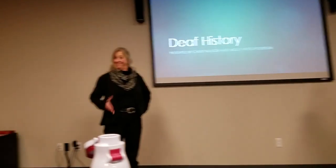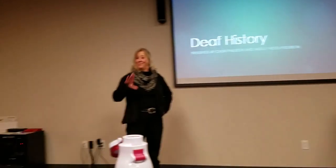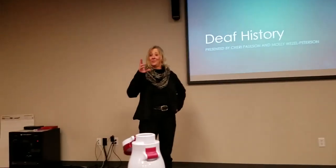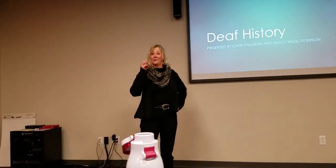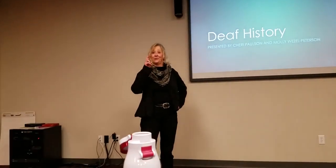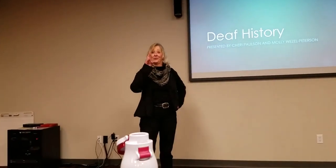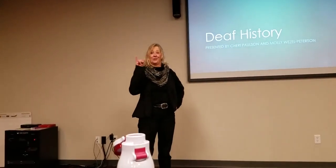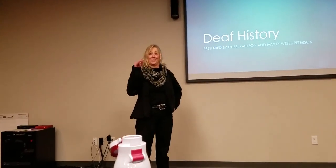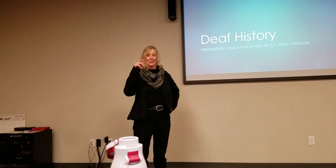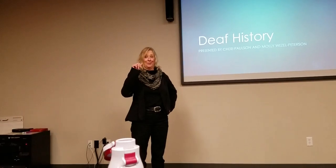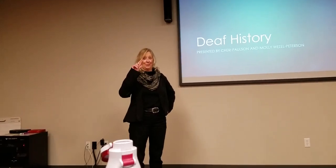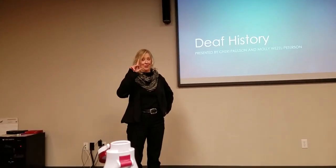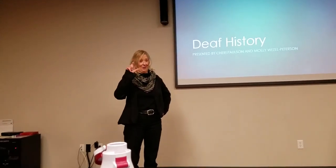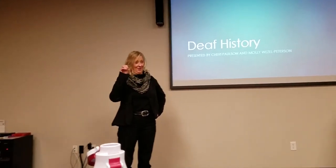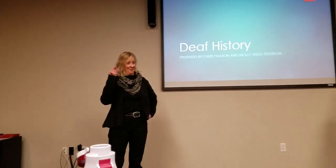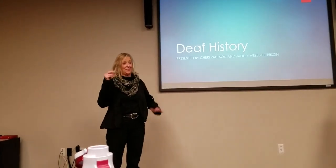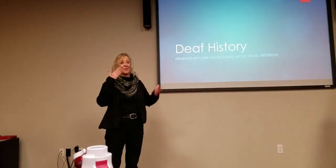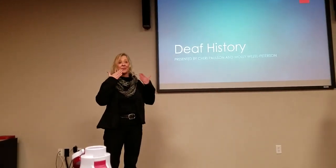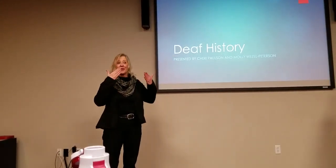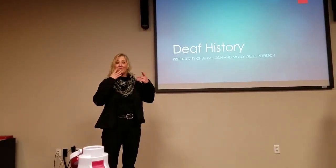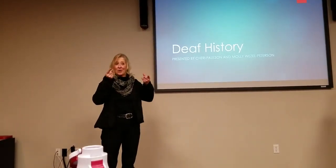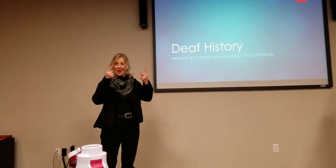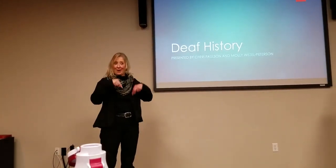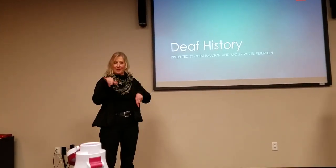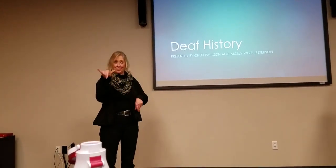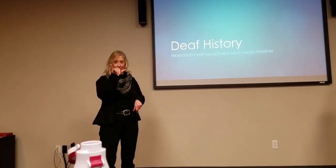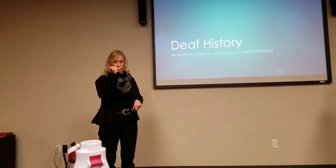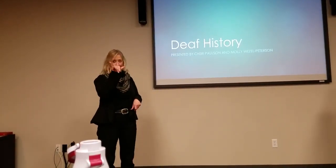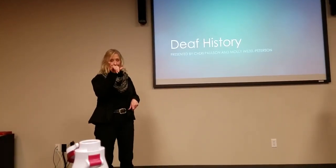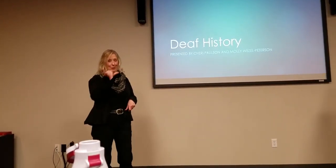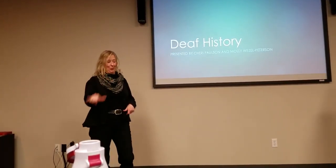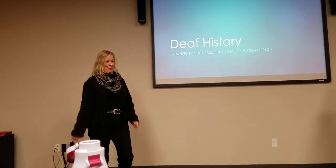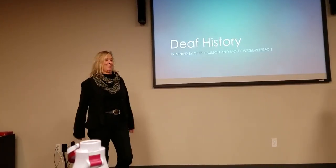And I am Sherry Paulson. Again, thank you so much for coming.